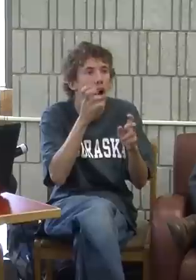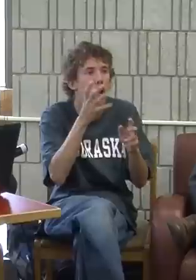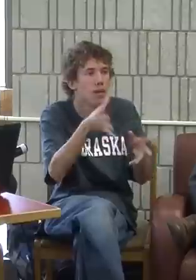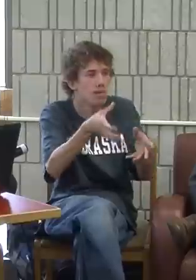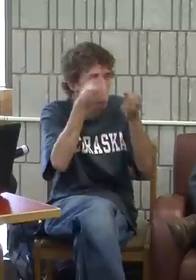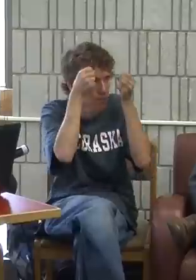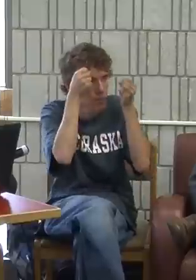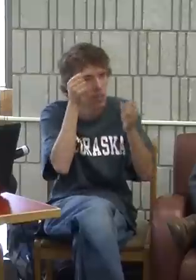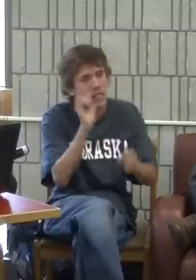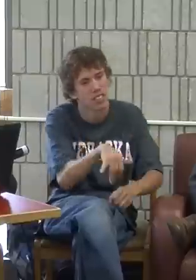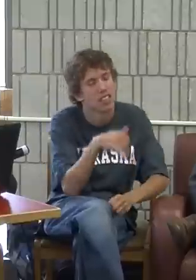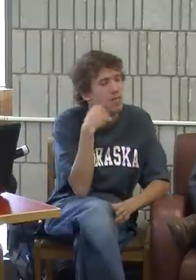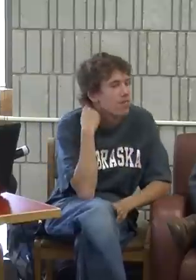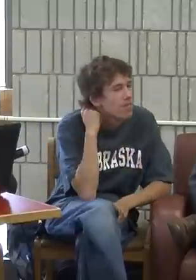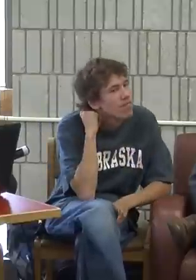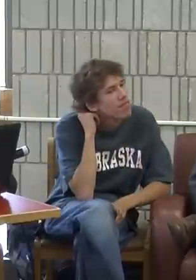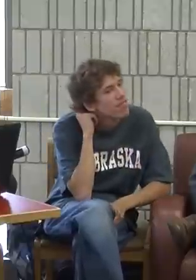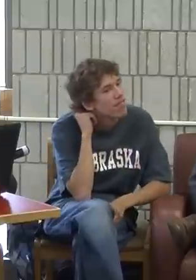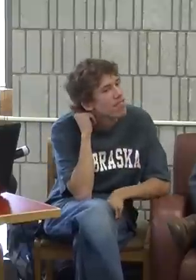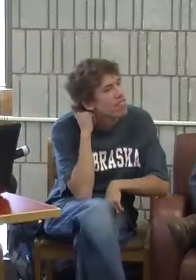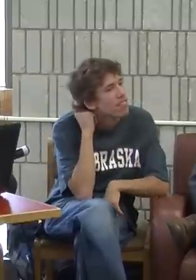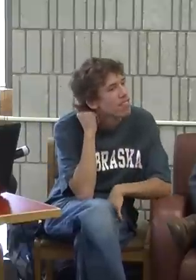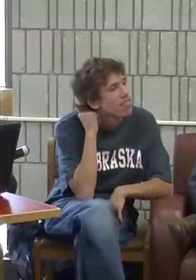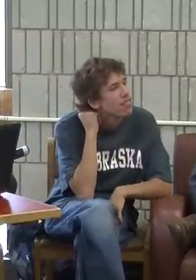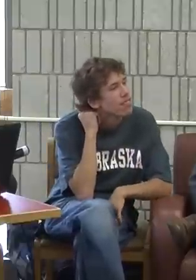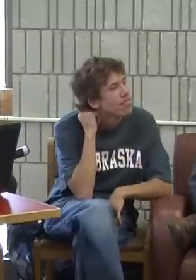And for example, what are their strategies for learning and memorizing things?